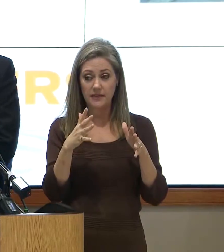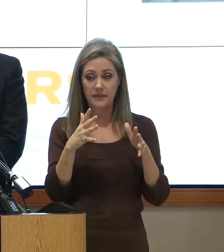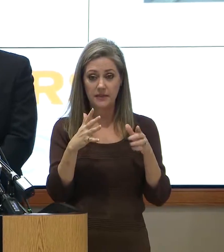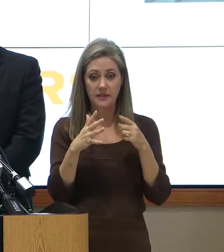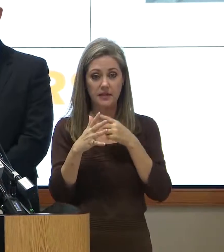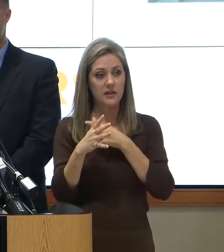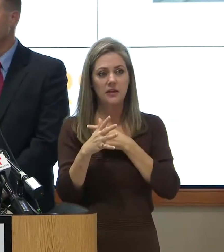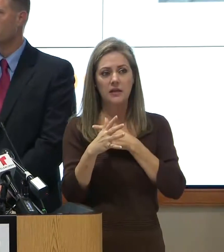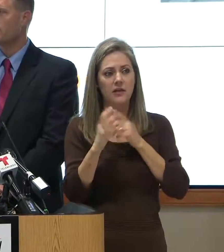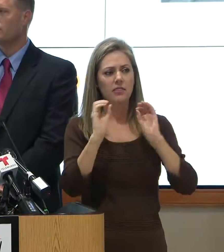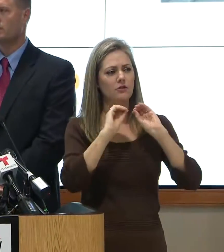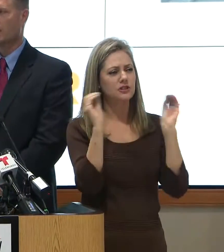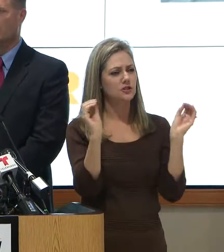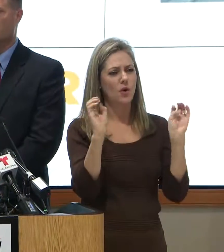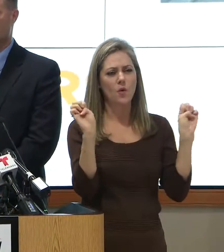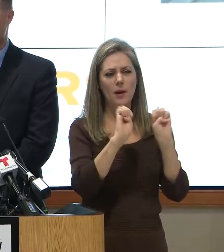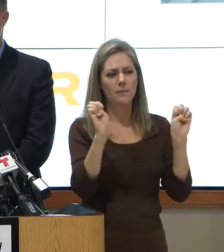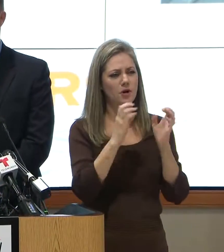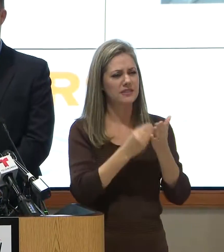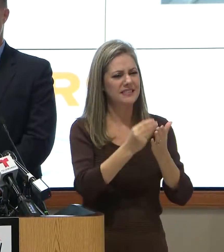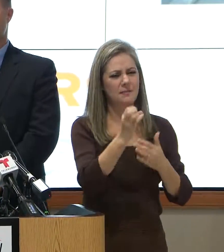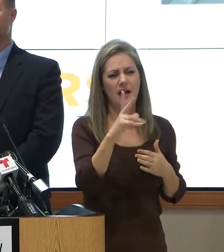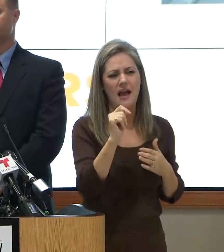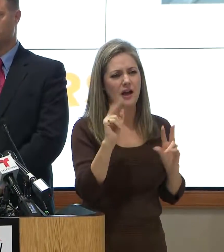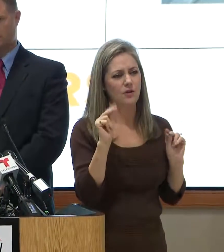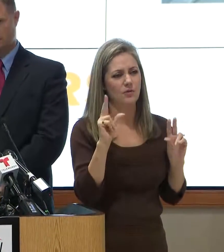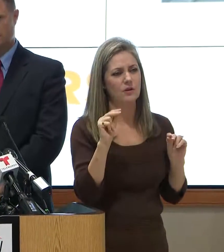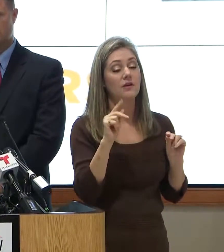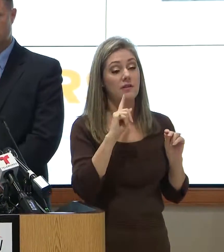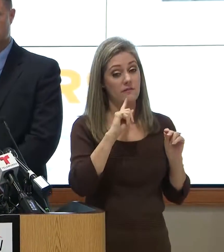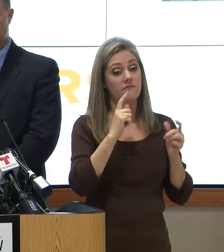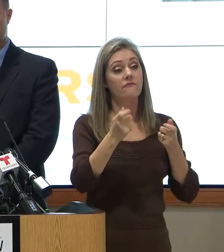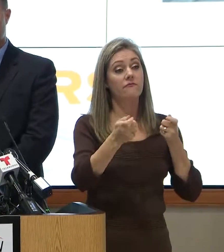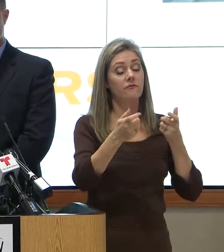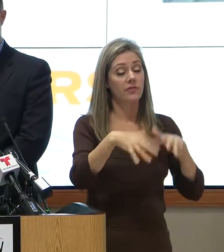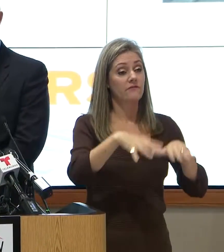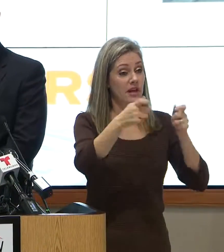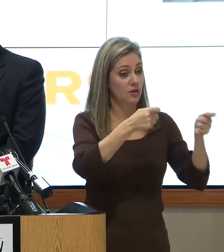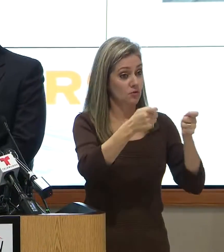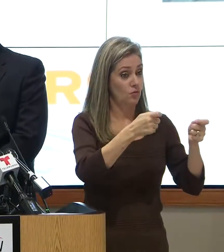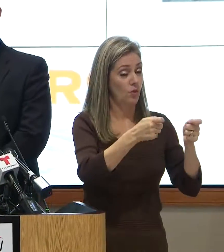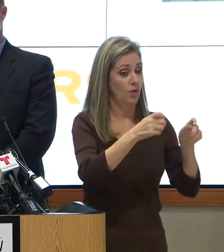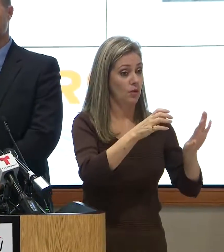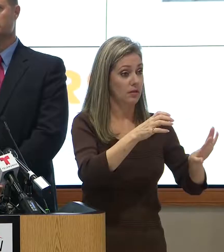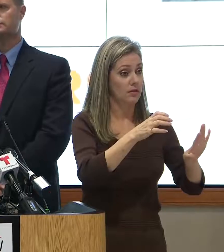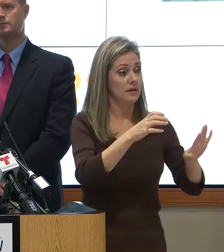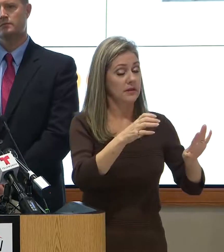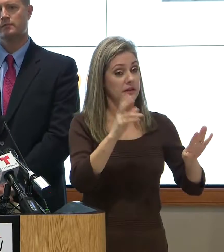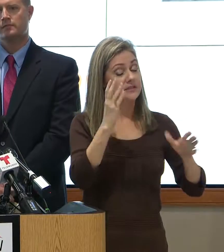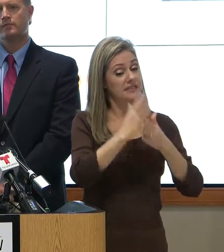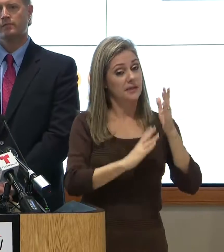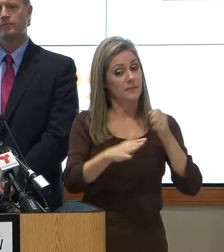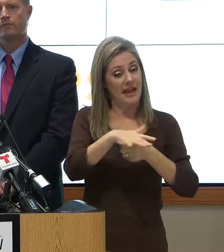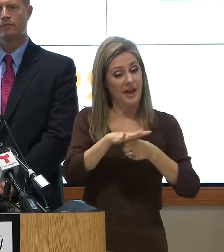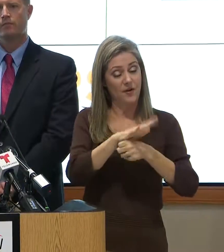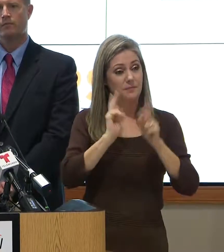There's no emergency buyout. There's a buyout program run by flood control. There's an area where people can't get to their houses, and that's what we looked at. was